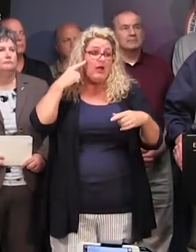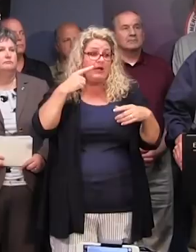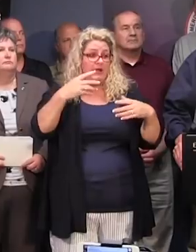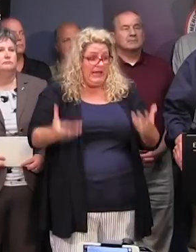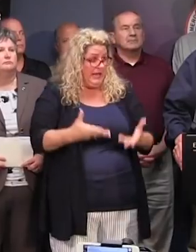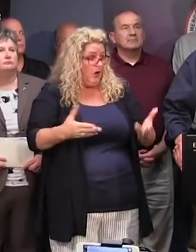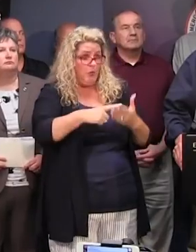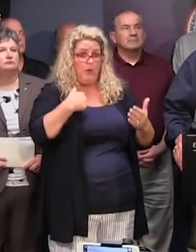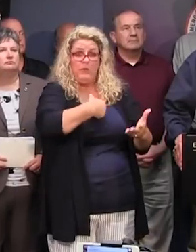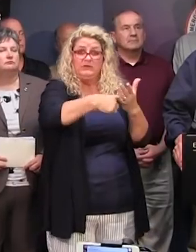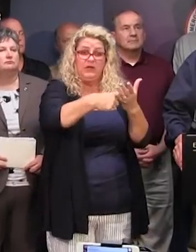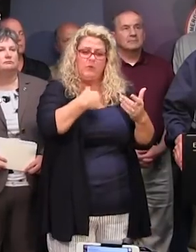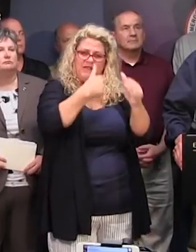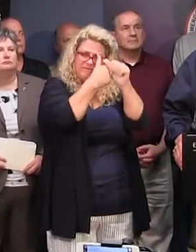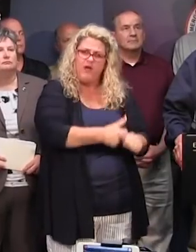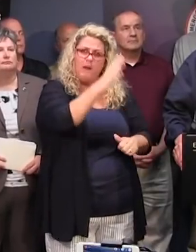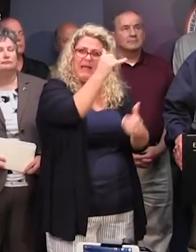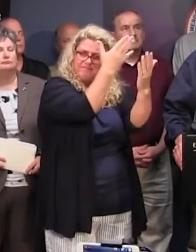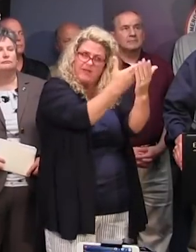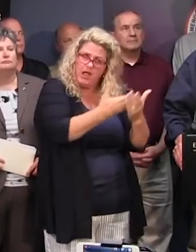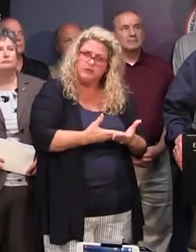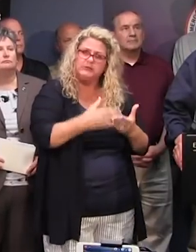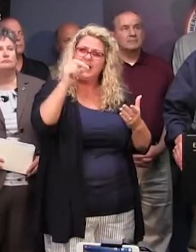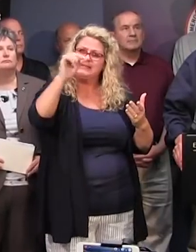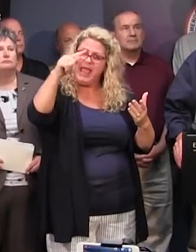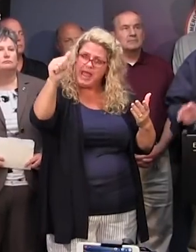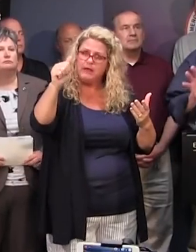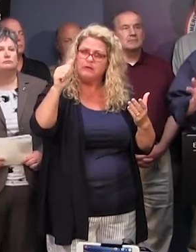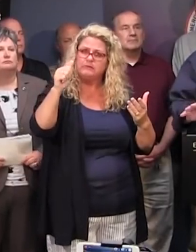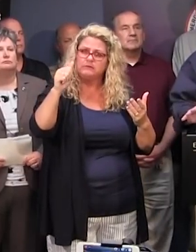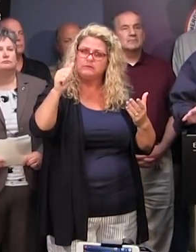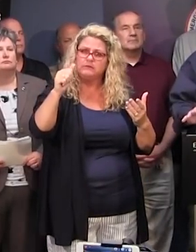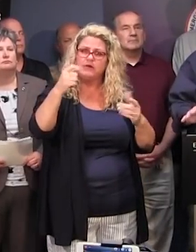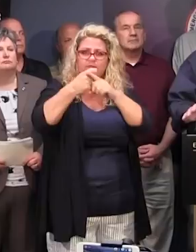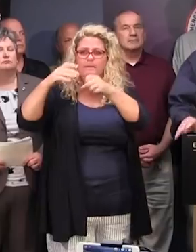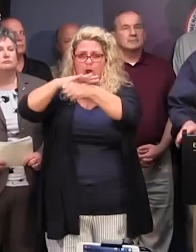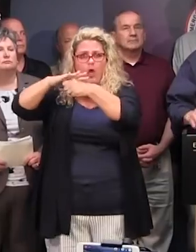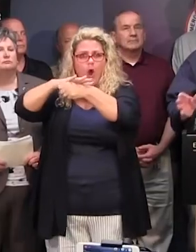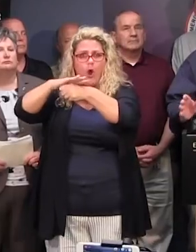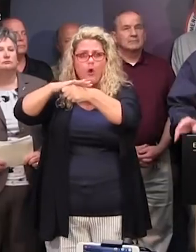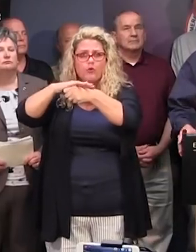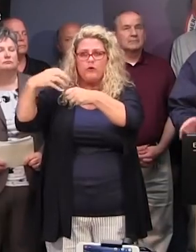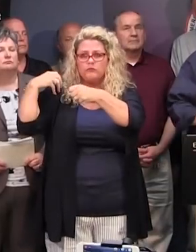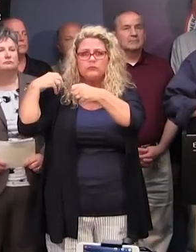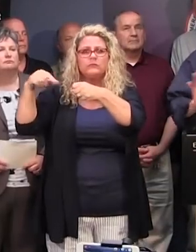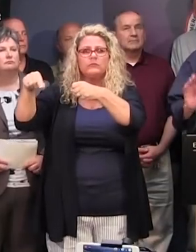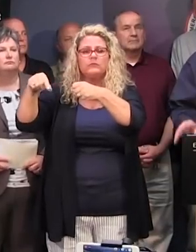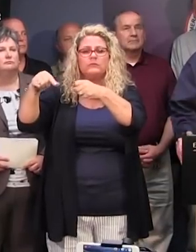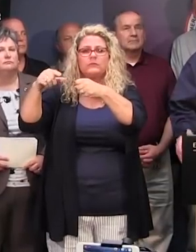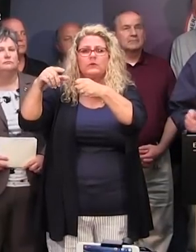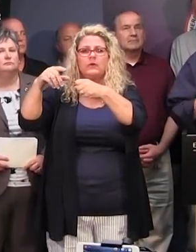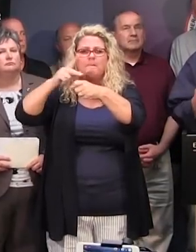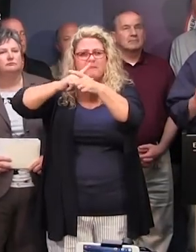based on data and factual information that is coming not only from the local officials, from the public, but